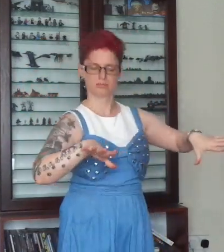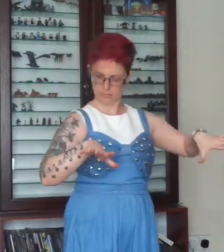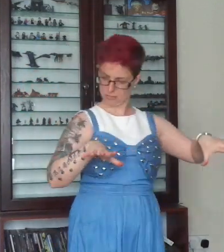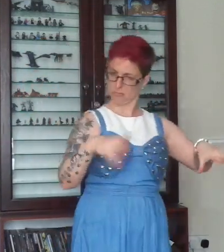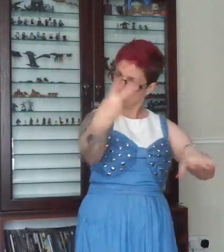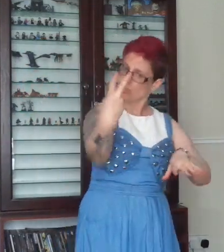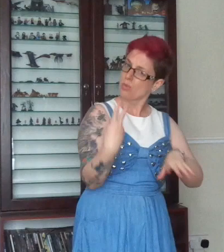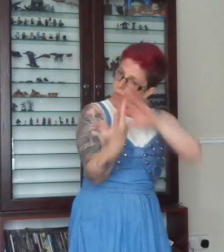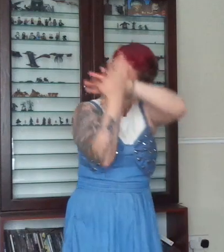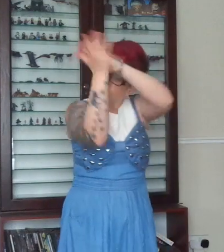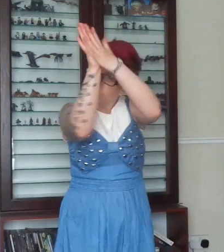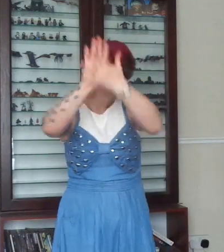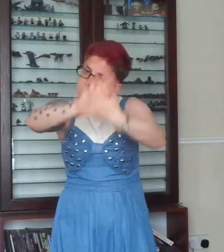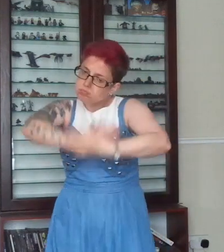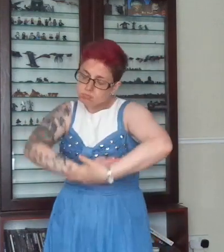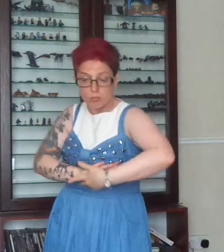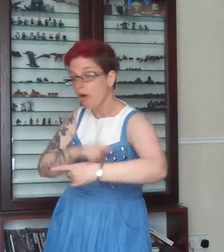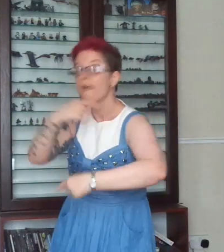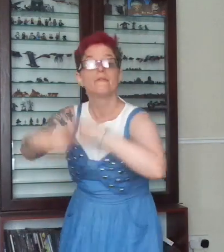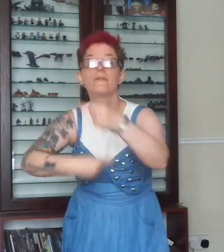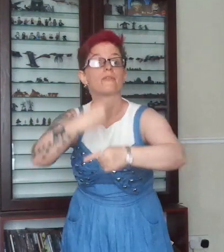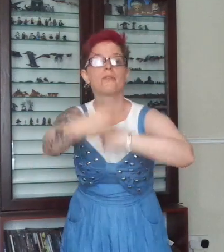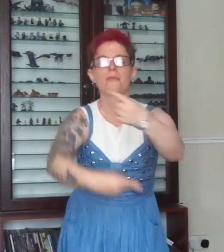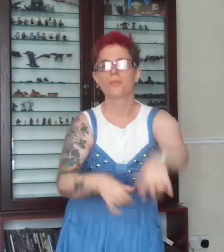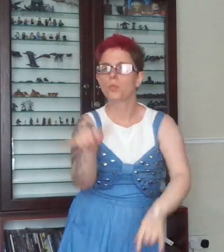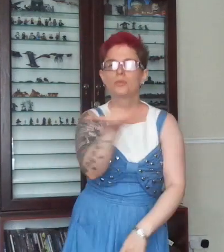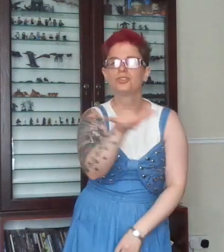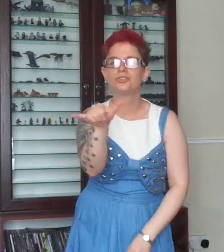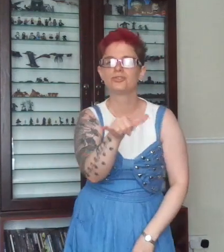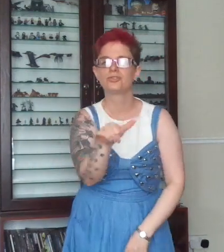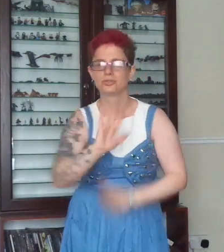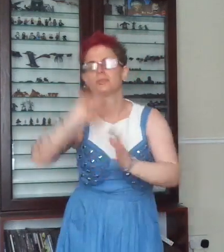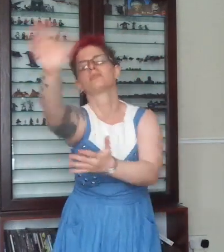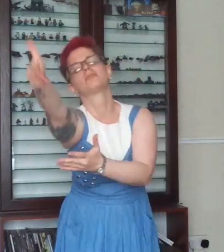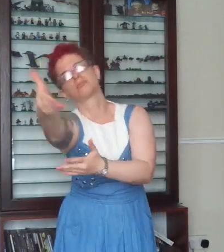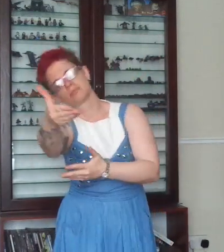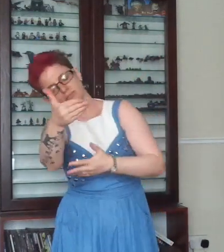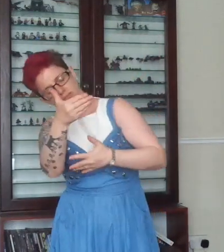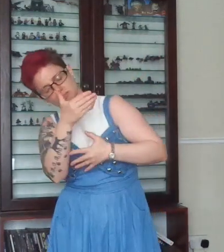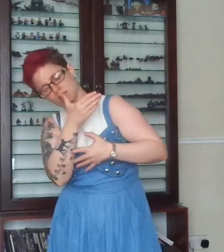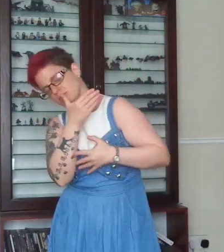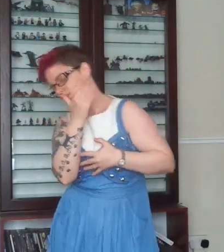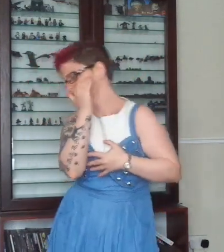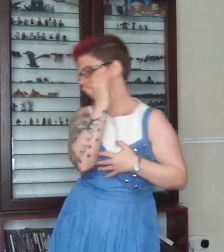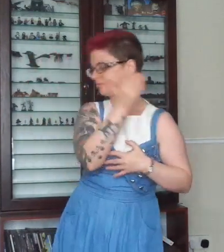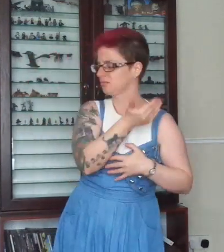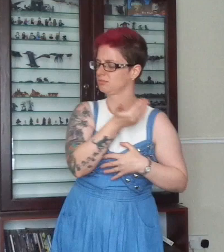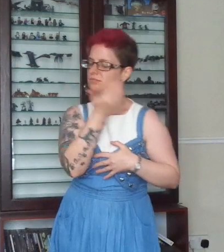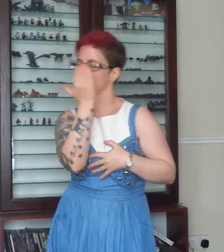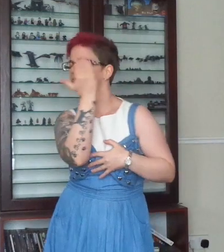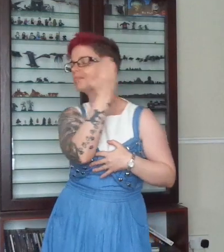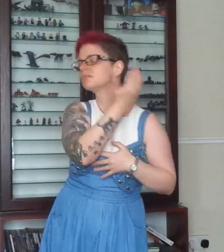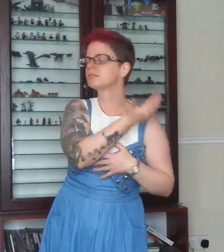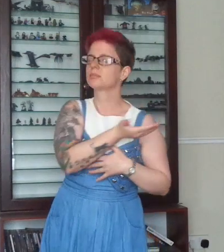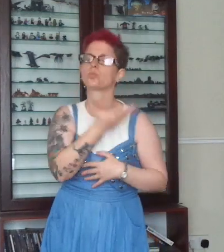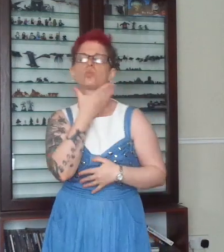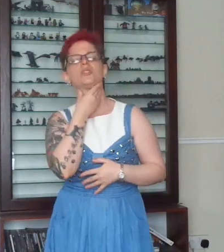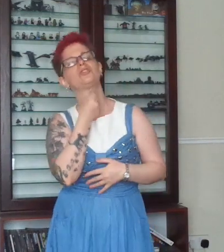last the night? I will hold you till I hold you right And if only you could see yourself in my